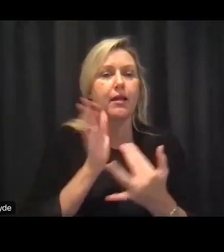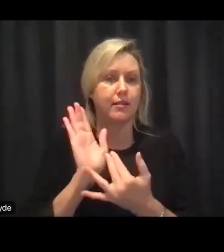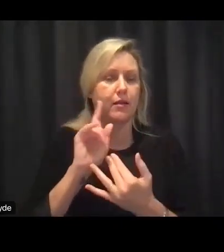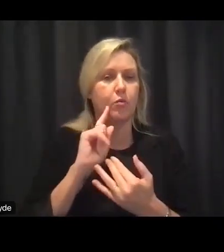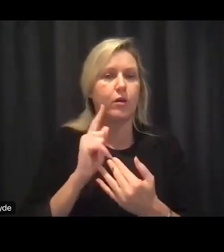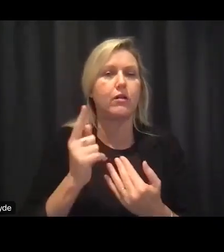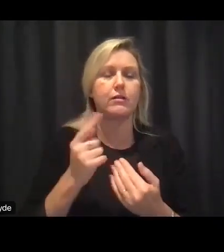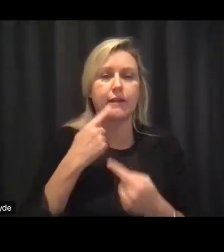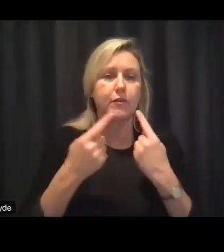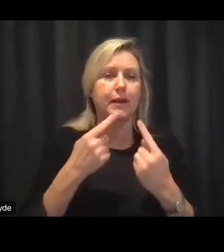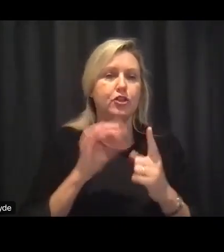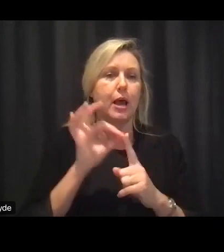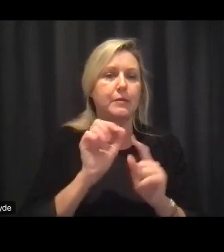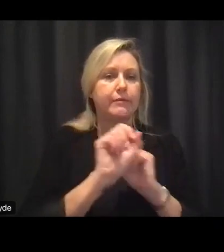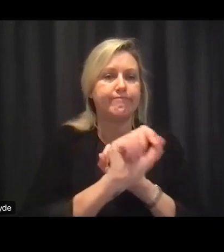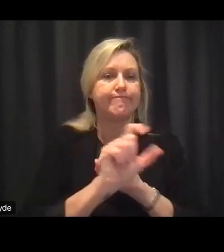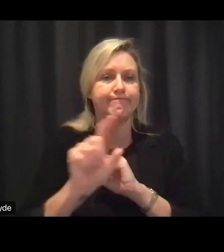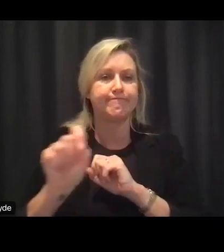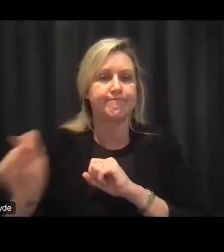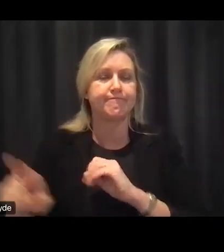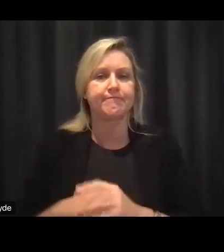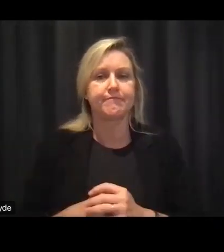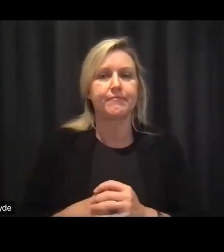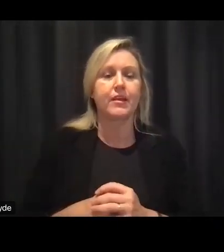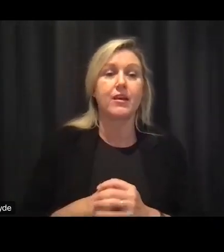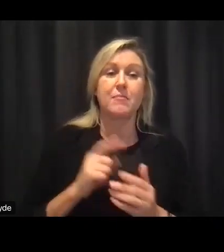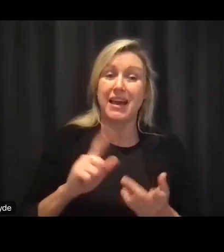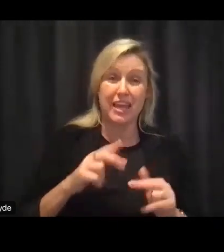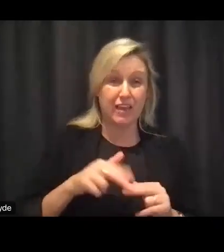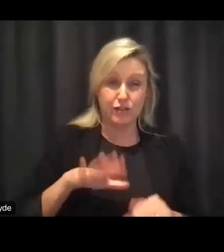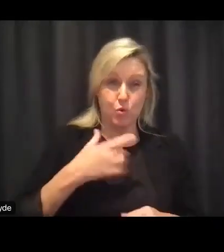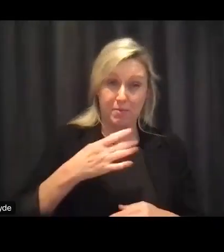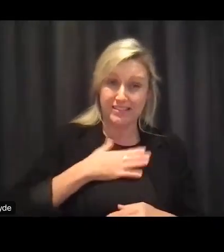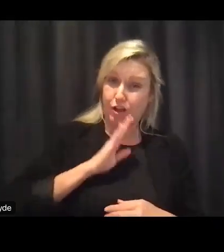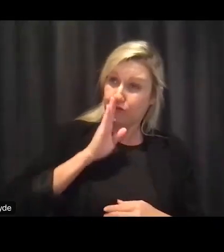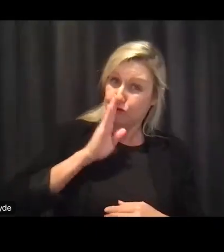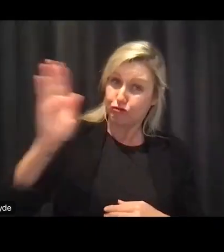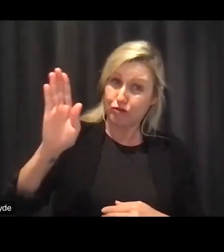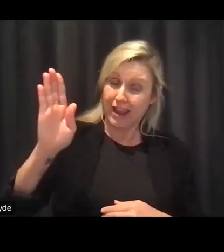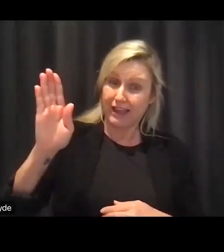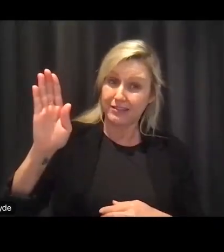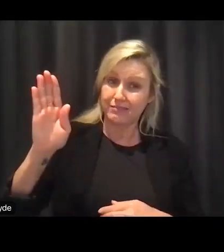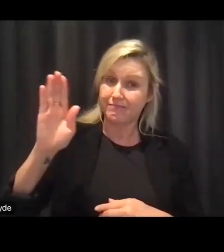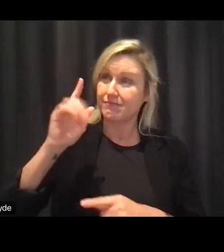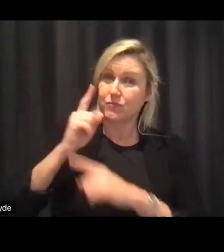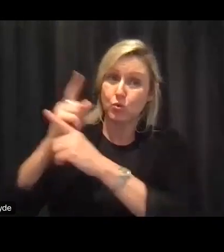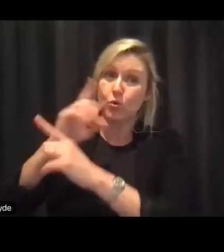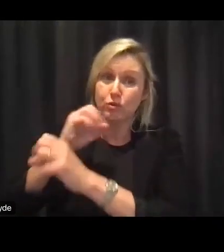people feel more comfortable uh having a buffer between themselves and the government or for any other reason